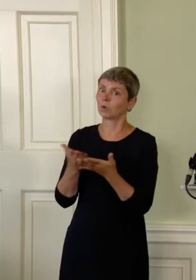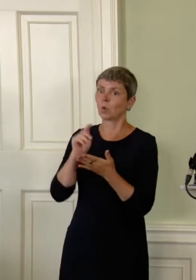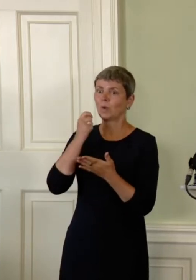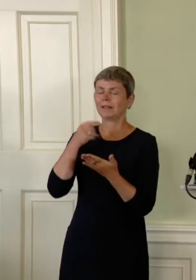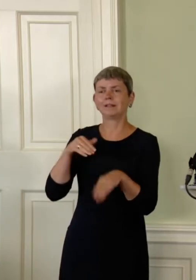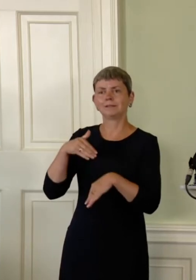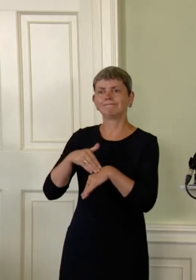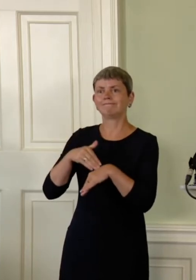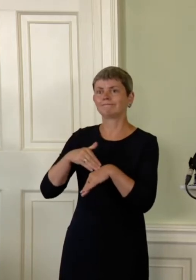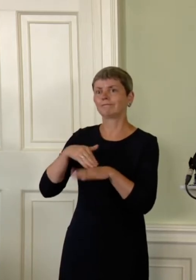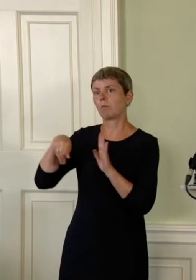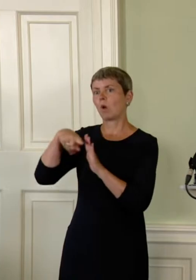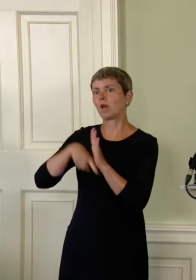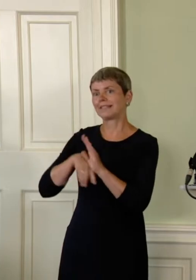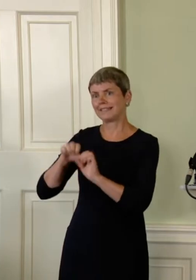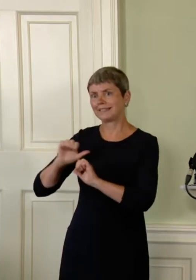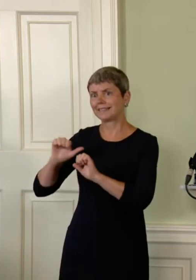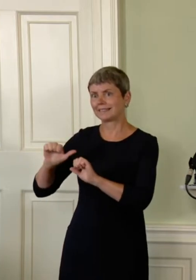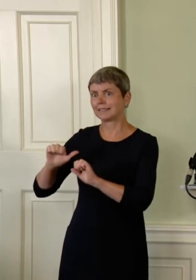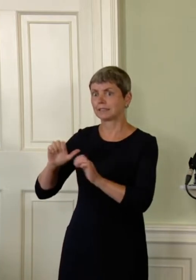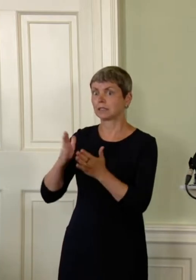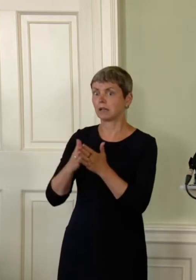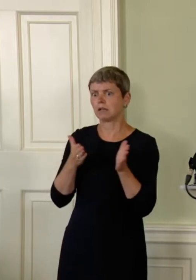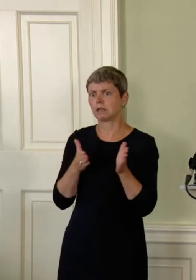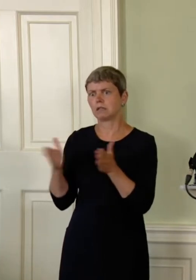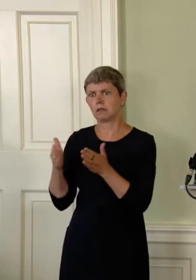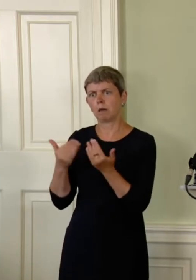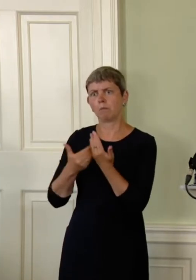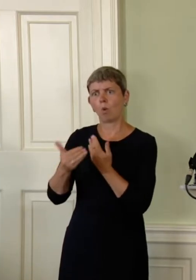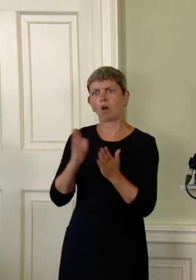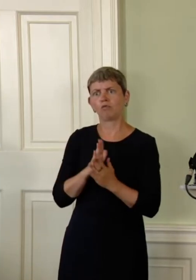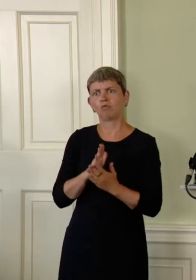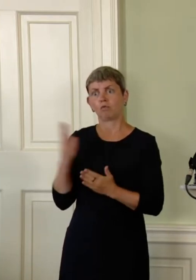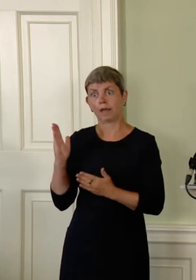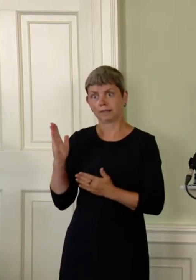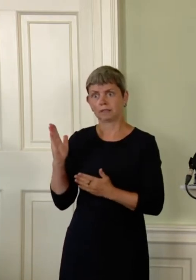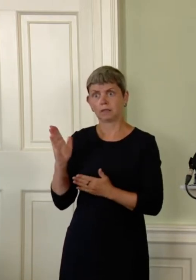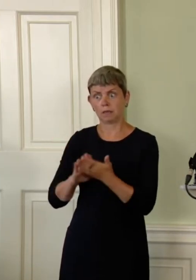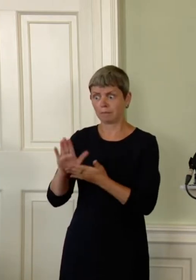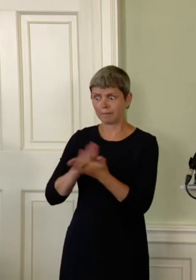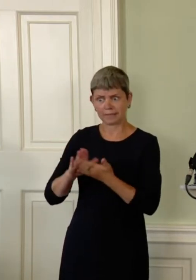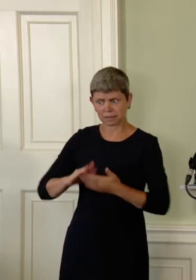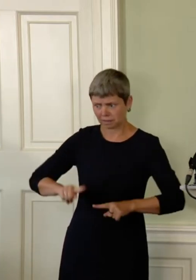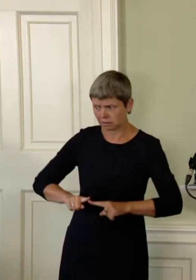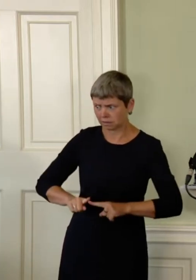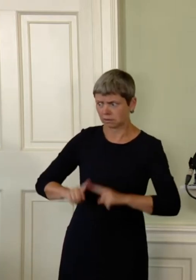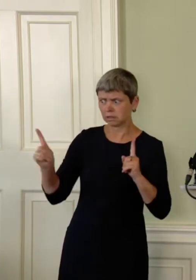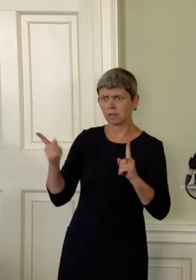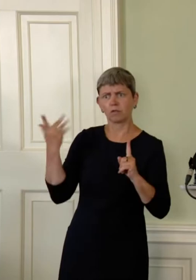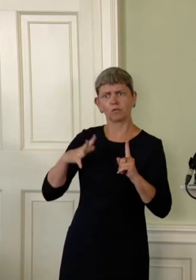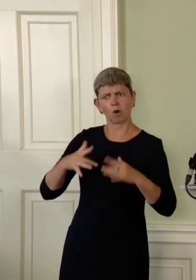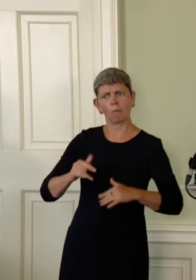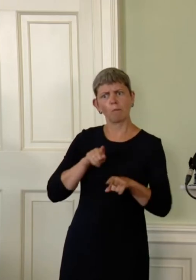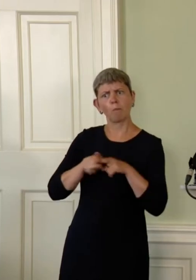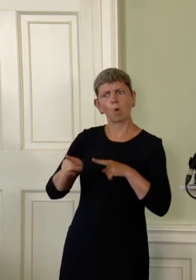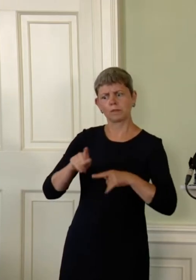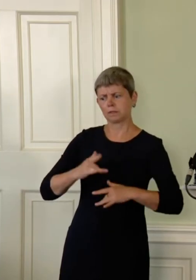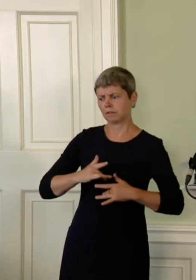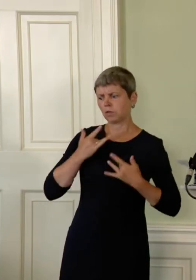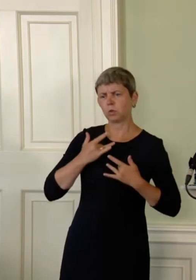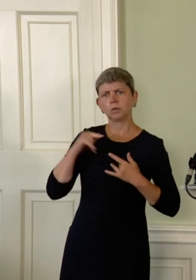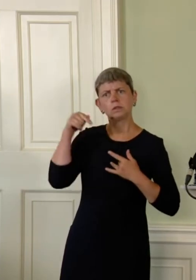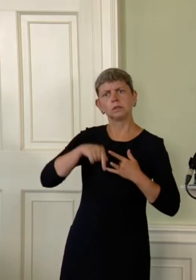to the right. And that means, of course, a shift even further away from the mainstream of Scottish opinion